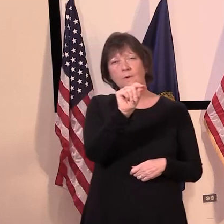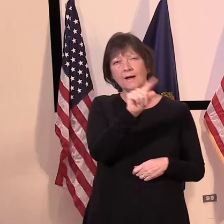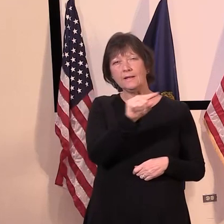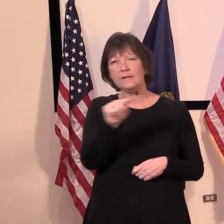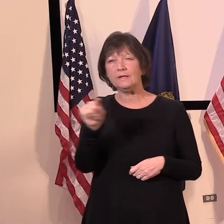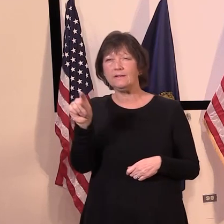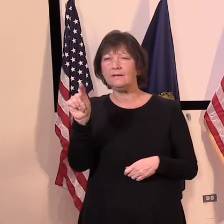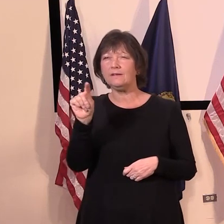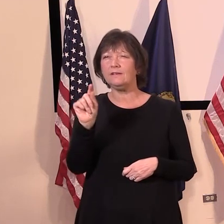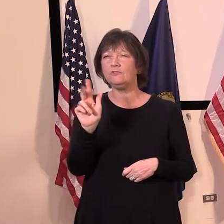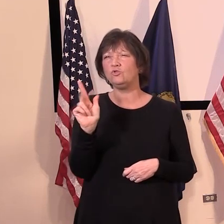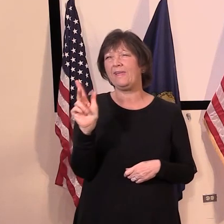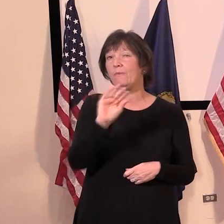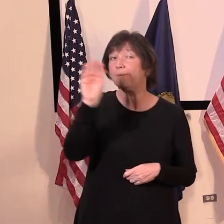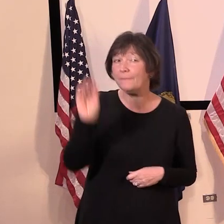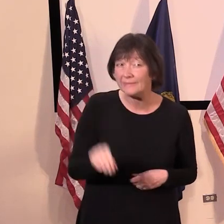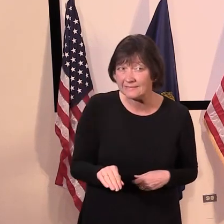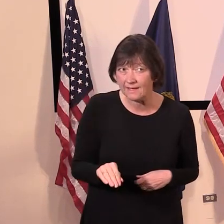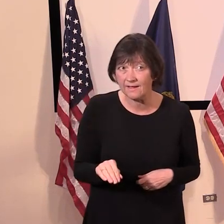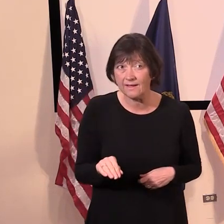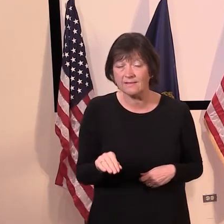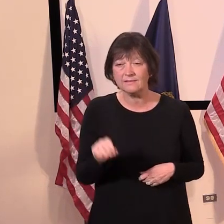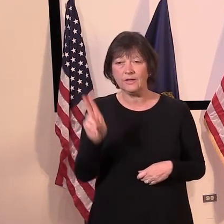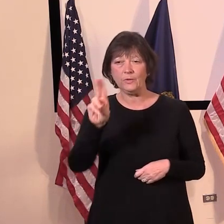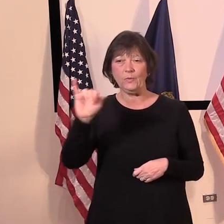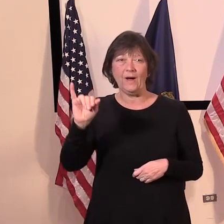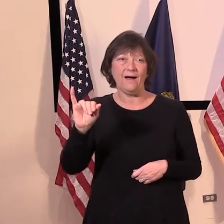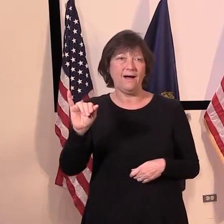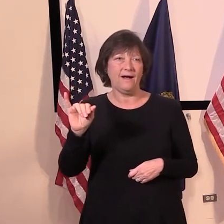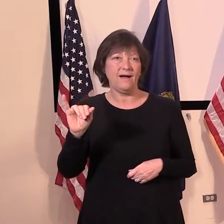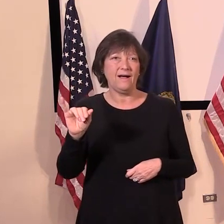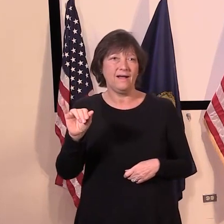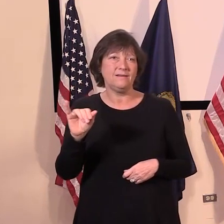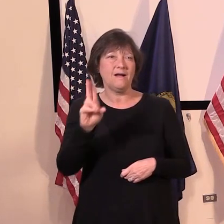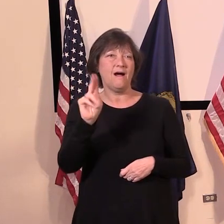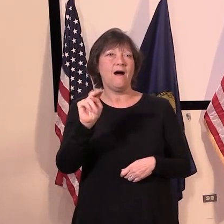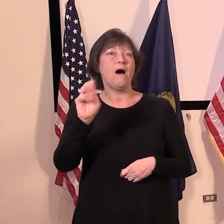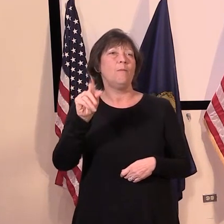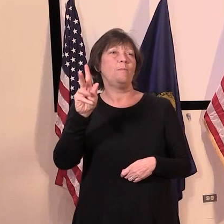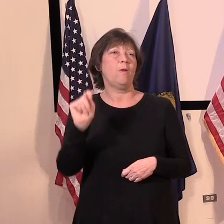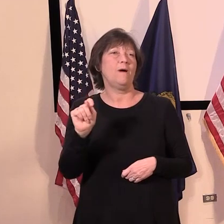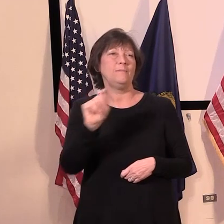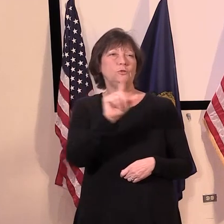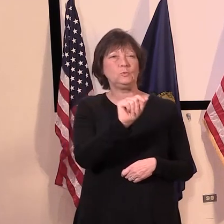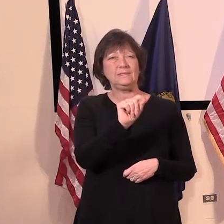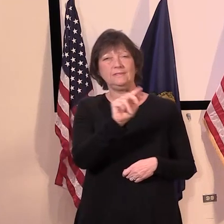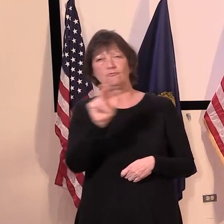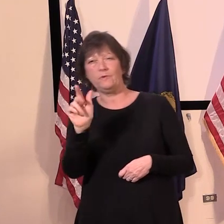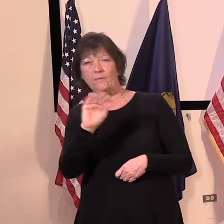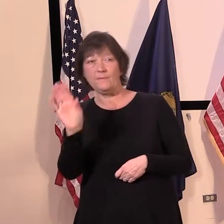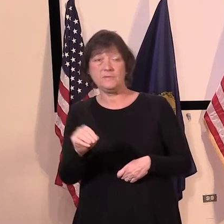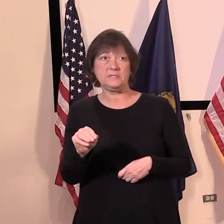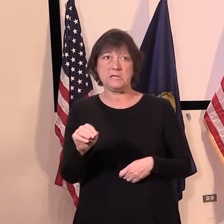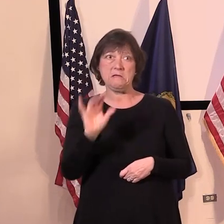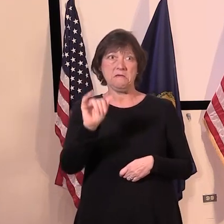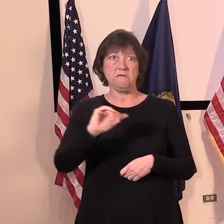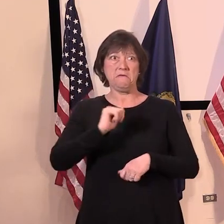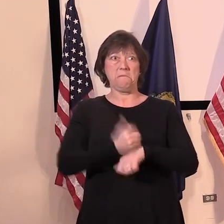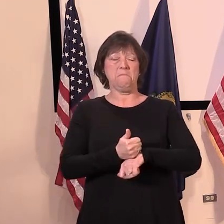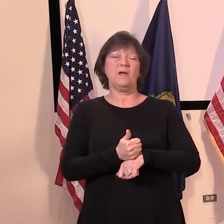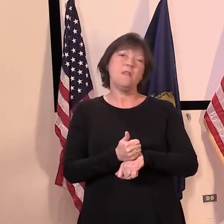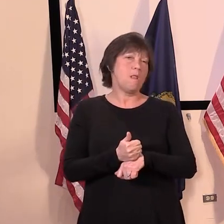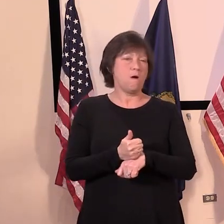23 percent on unemployment. But again, that's a very fluid number. As we see numbers, you know, weekly